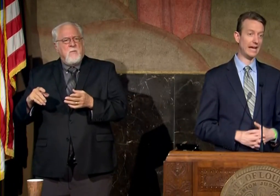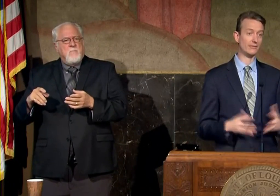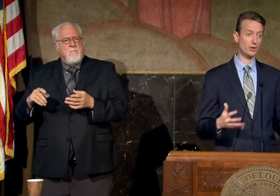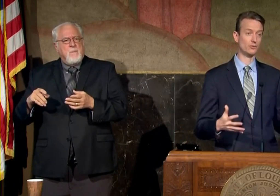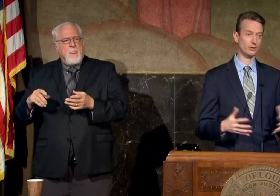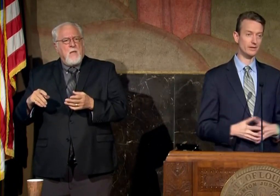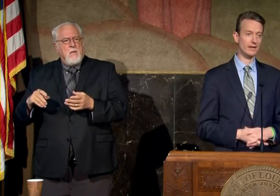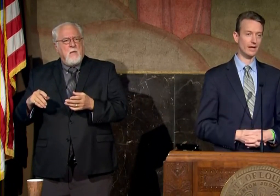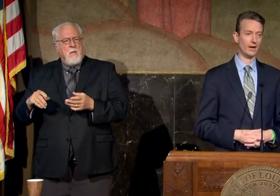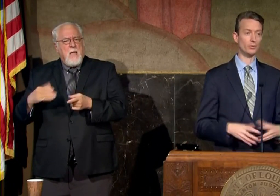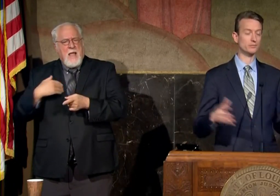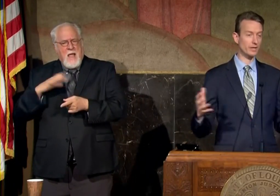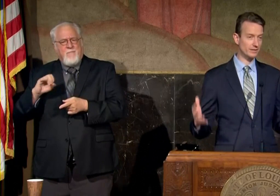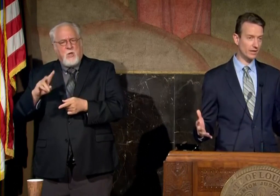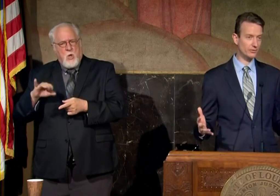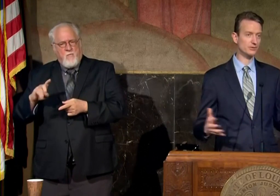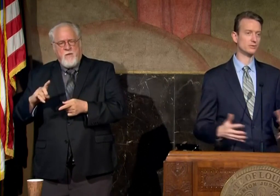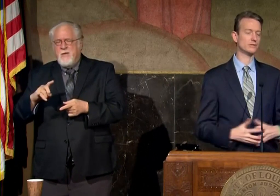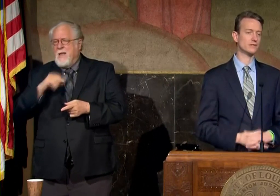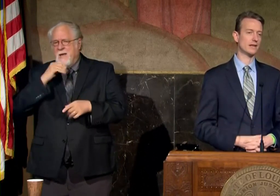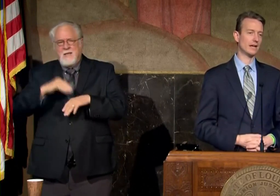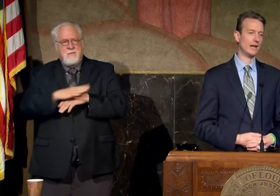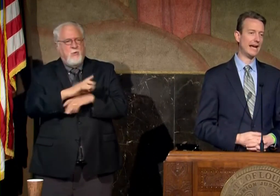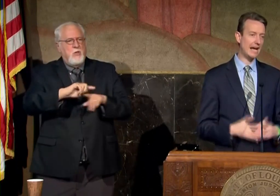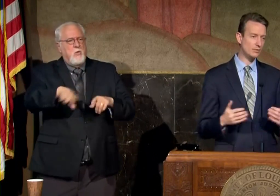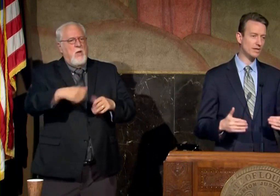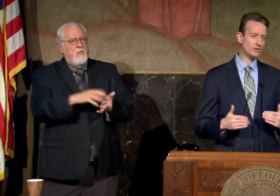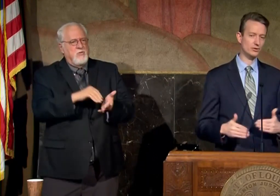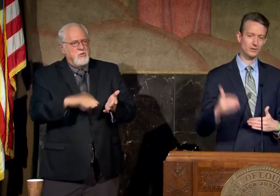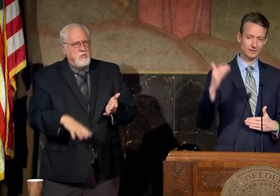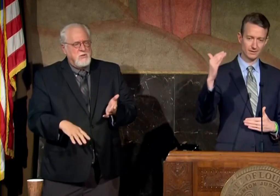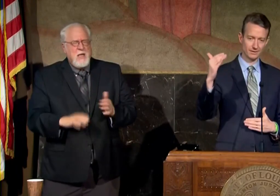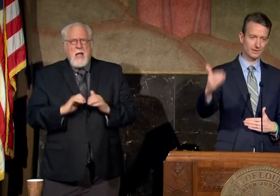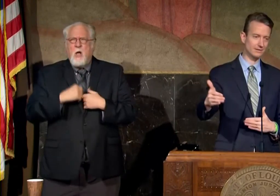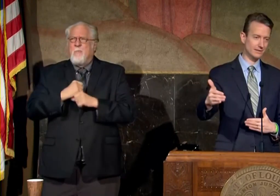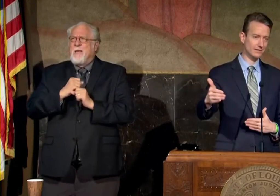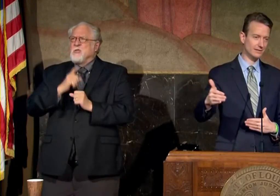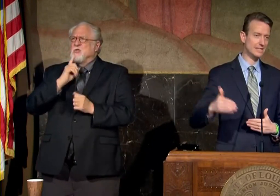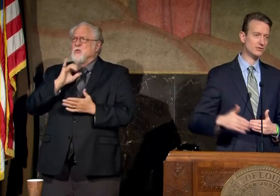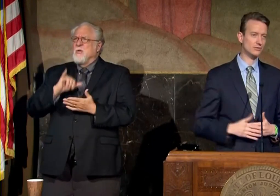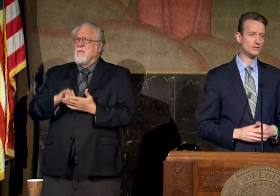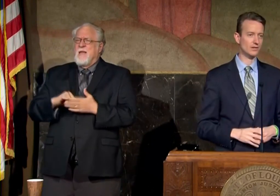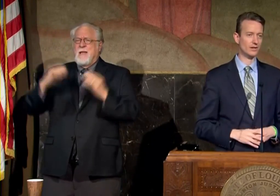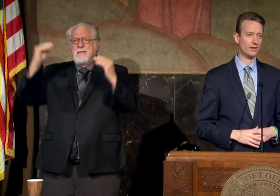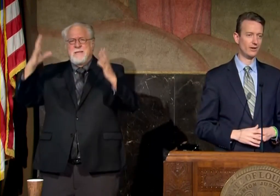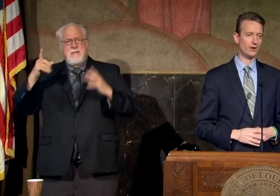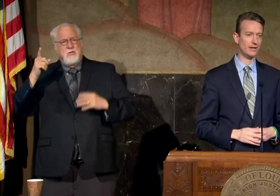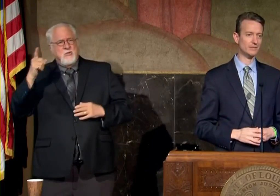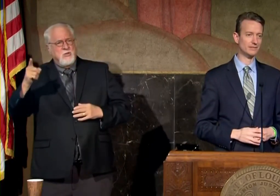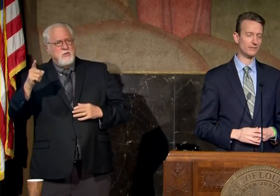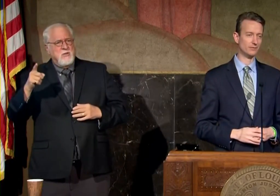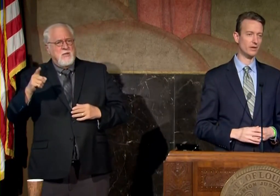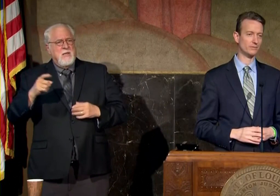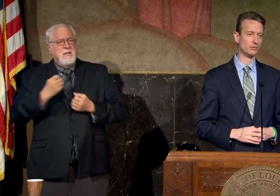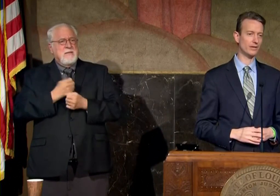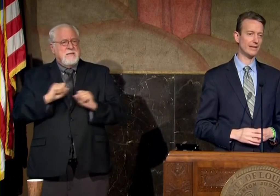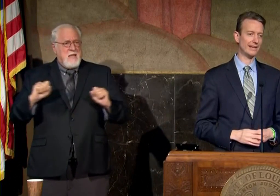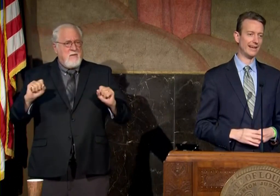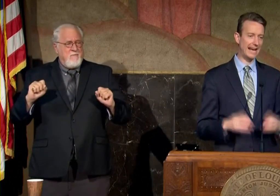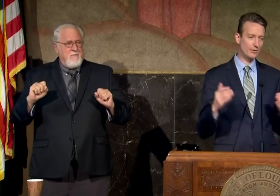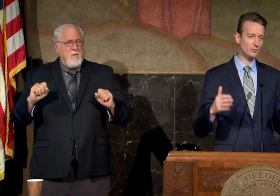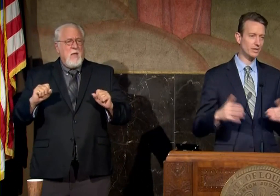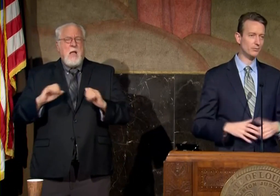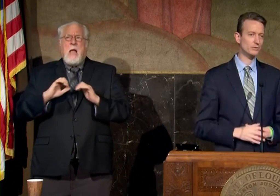uh have covid uh would spread it to other students uh how do we ensure that the the the teachers uh are kept as safe as possible